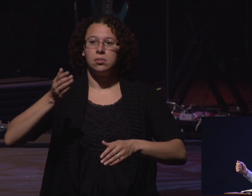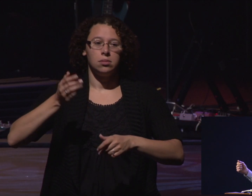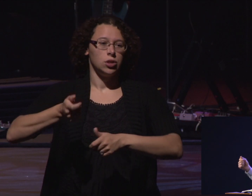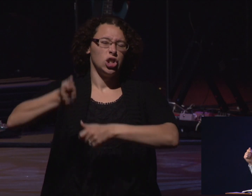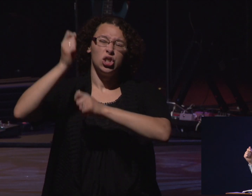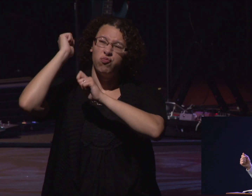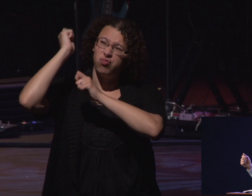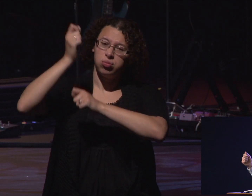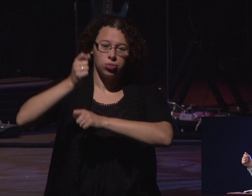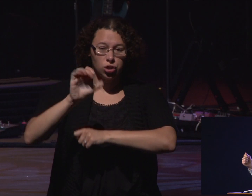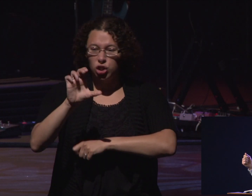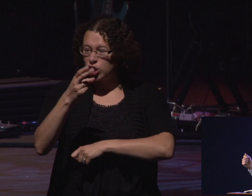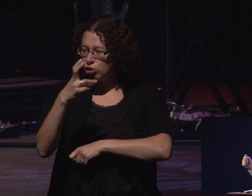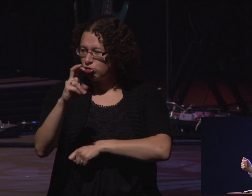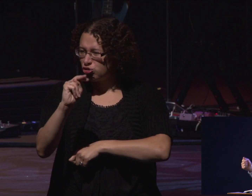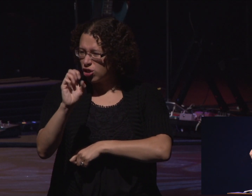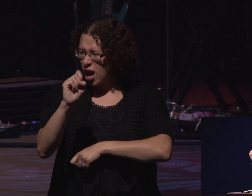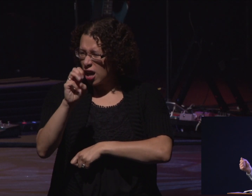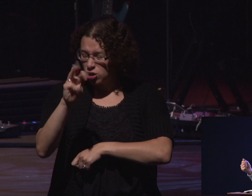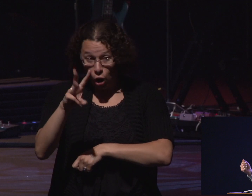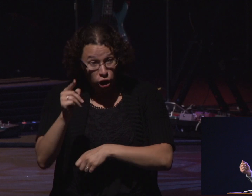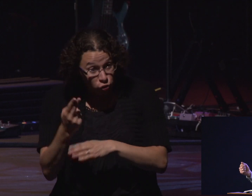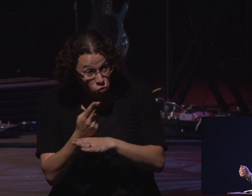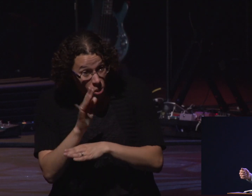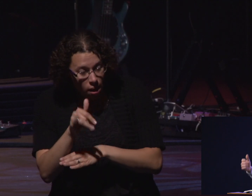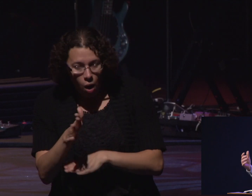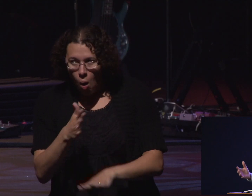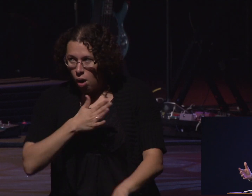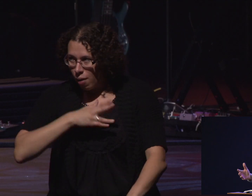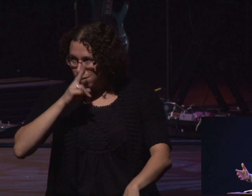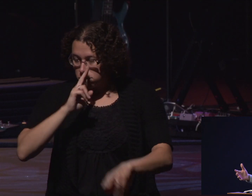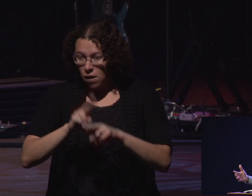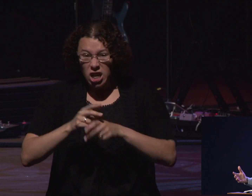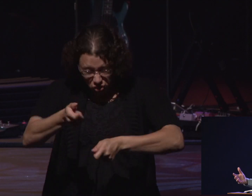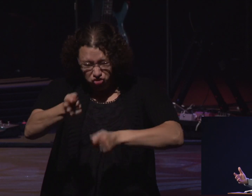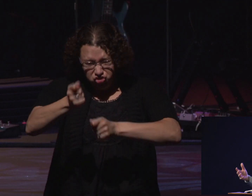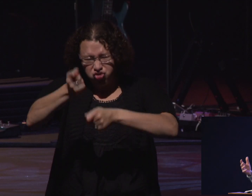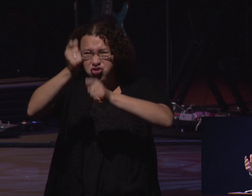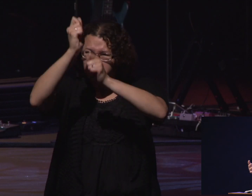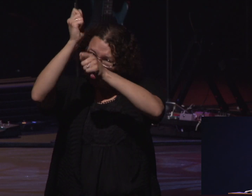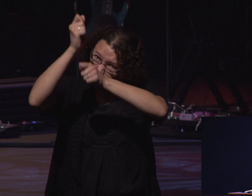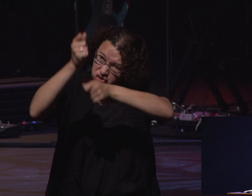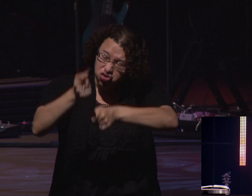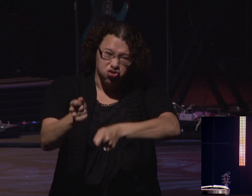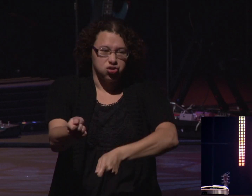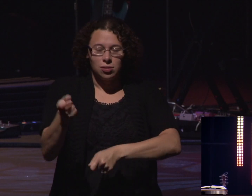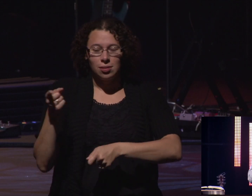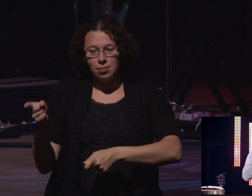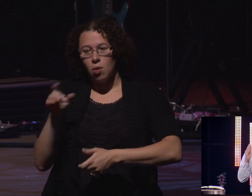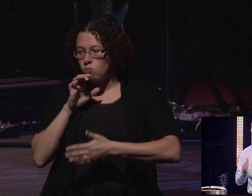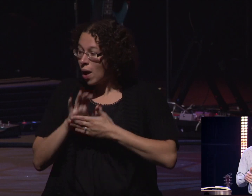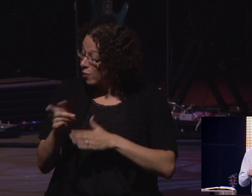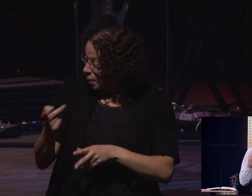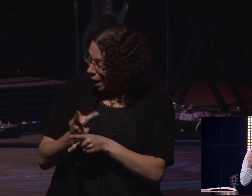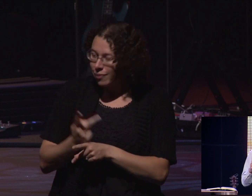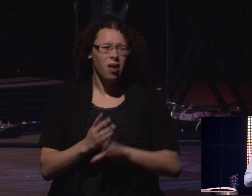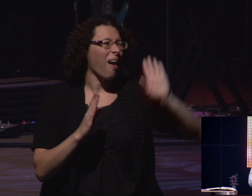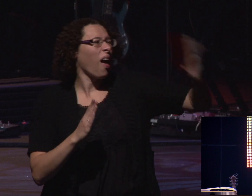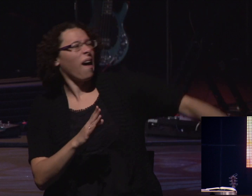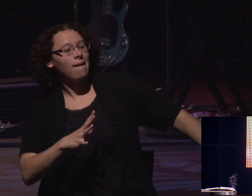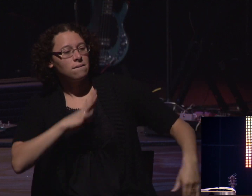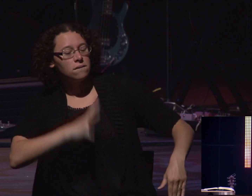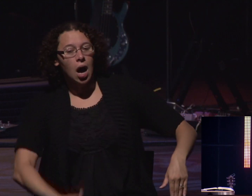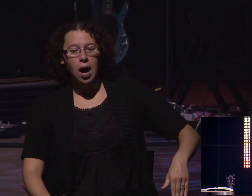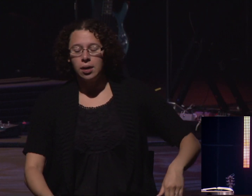a chainsaw. Do you like to use the chainsaws? They're just fun. And so I got the chainsaw out and Jean said, you be careful. And I go, I'll be fine. She goes, be careful. And I'm fine.